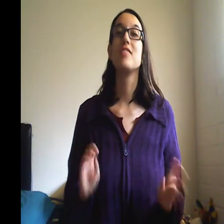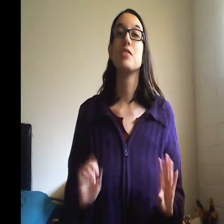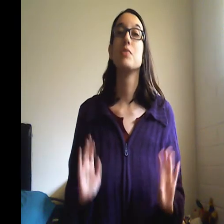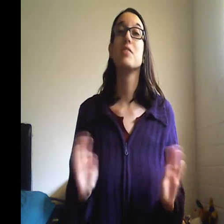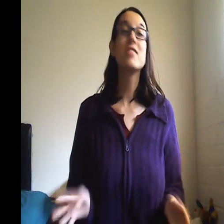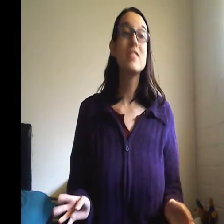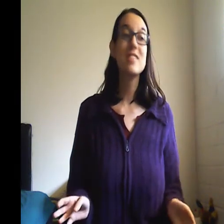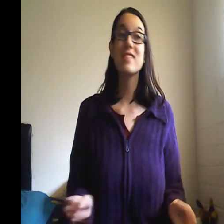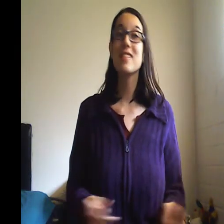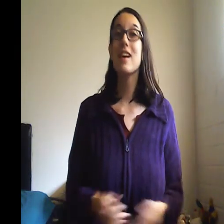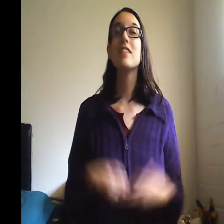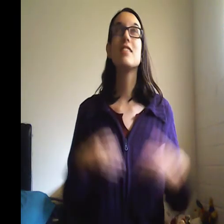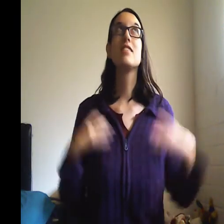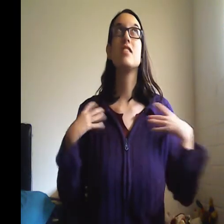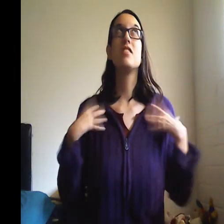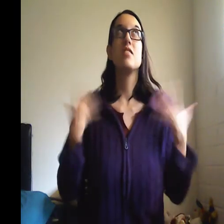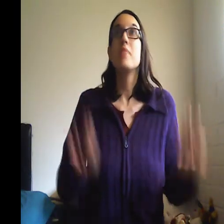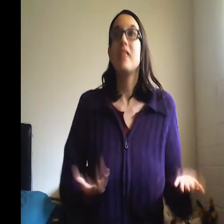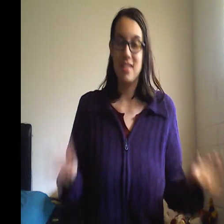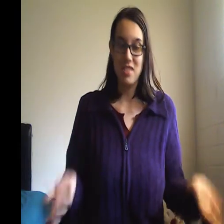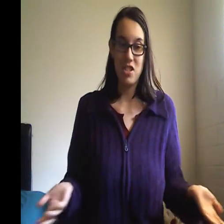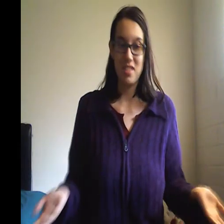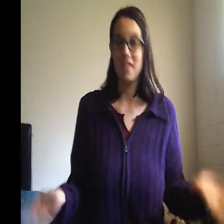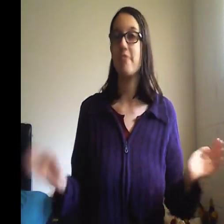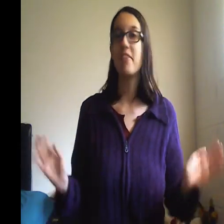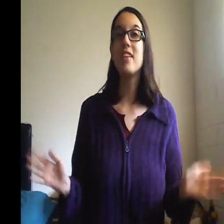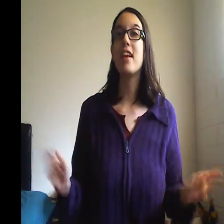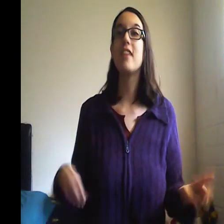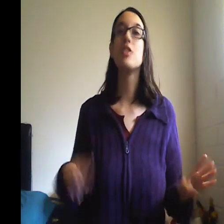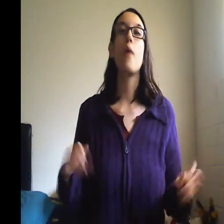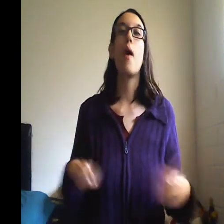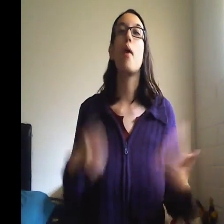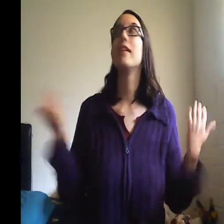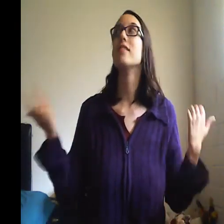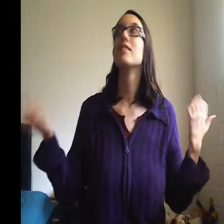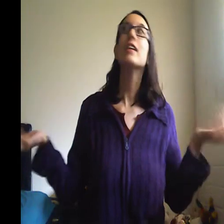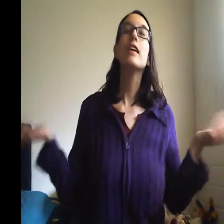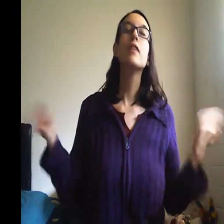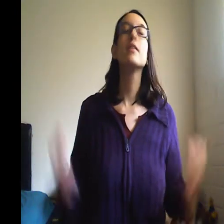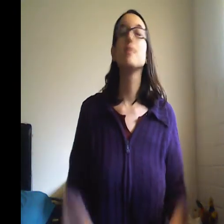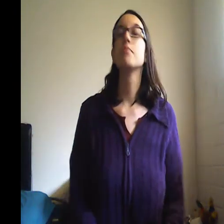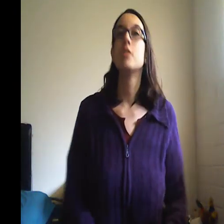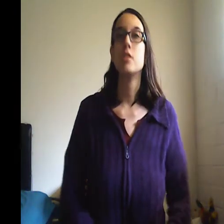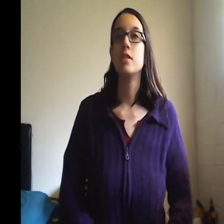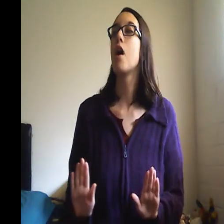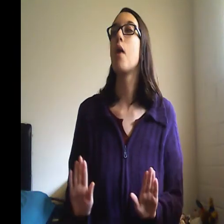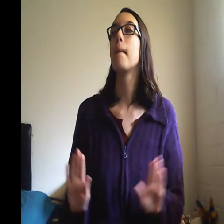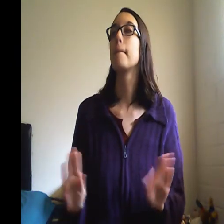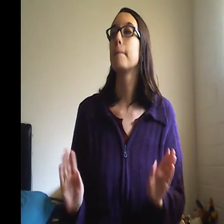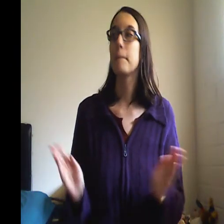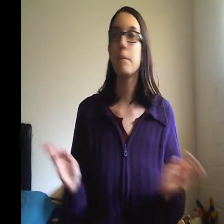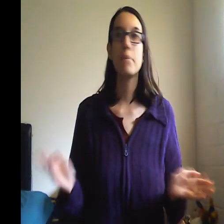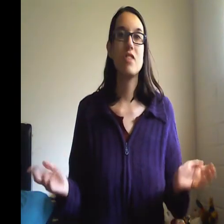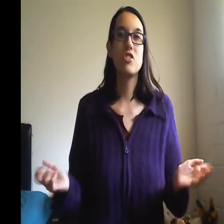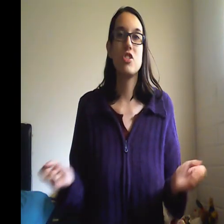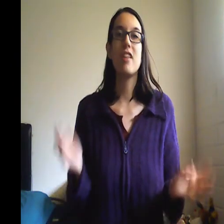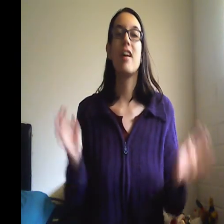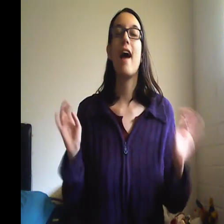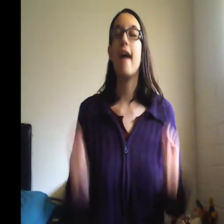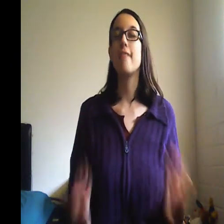serious. To me, it's just a fun day to go out and, you get something good to, you just try to have fun.